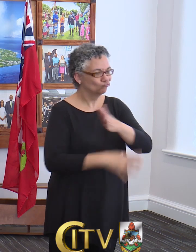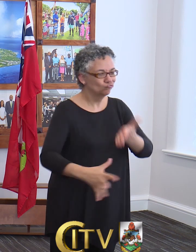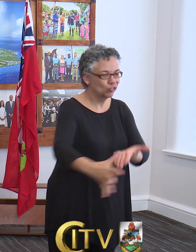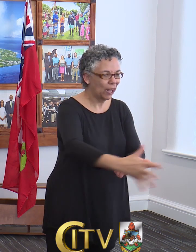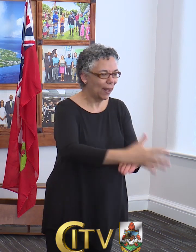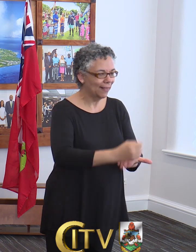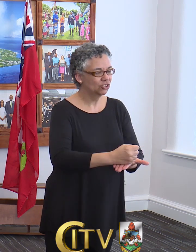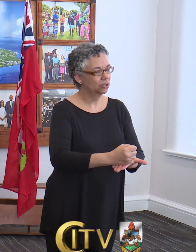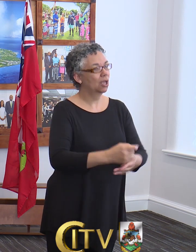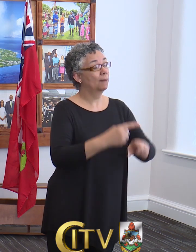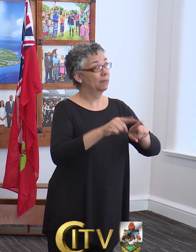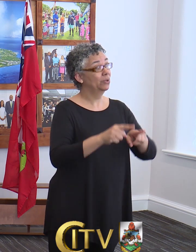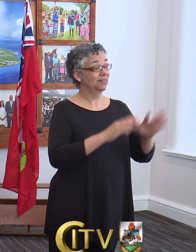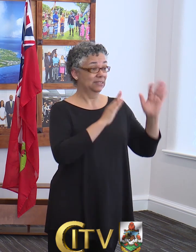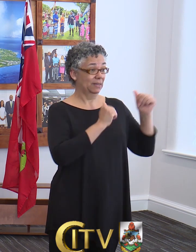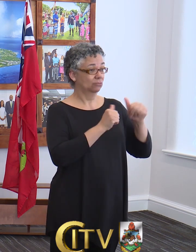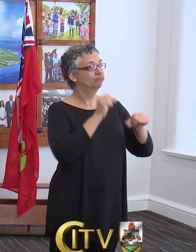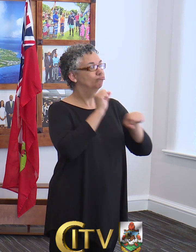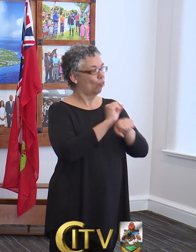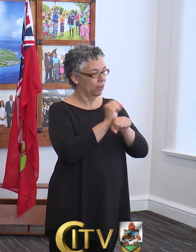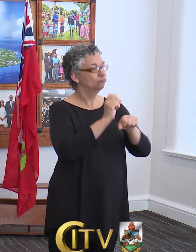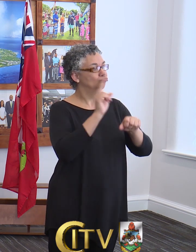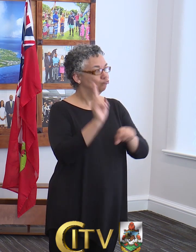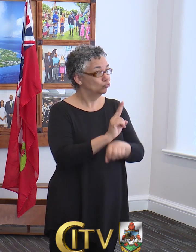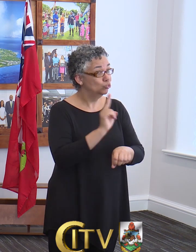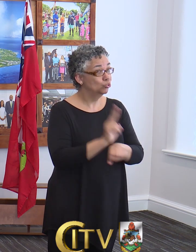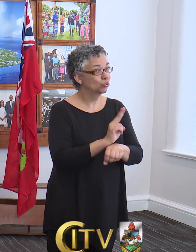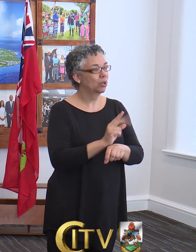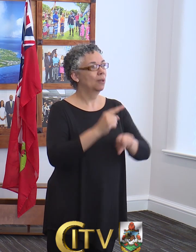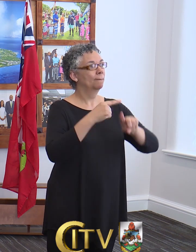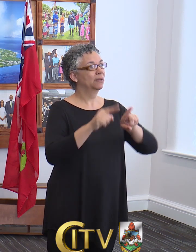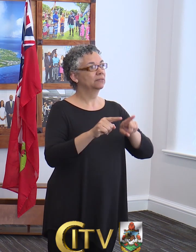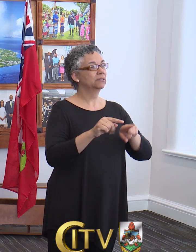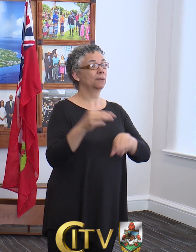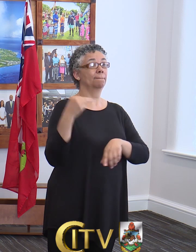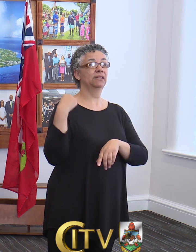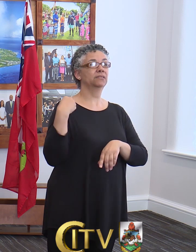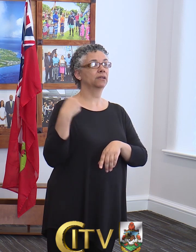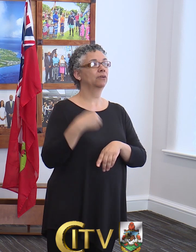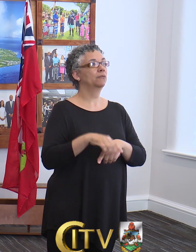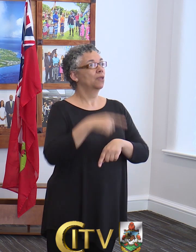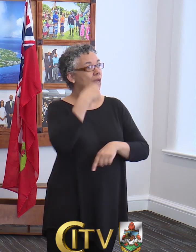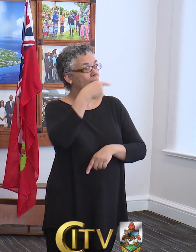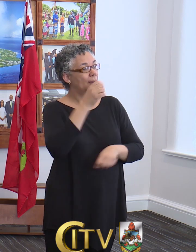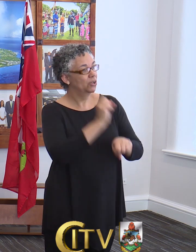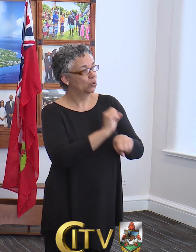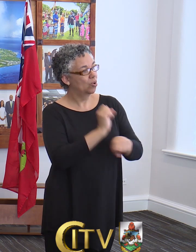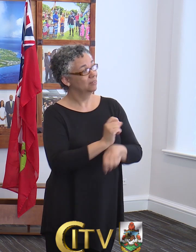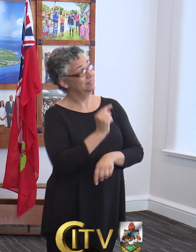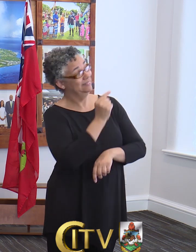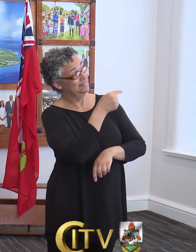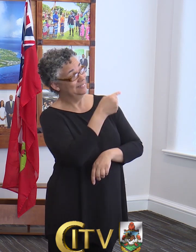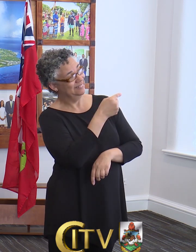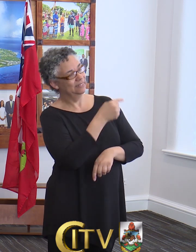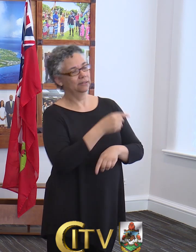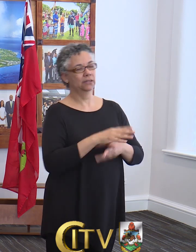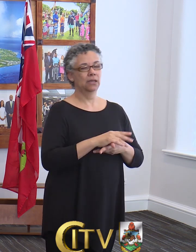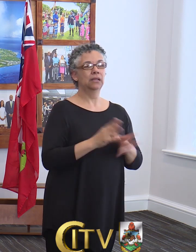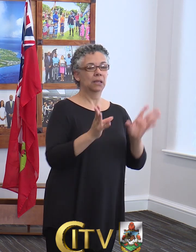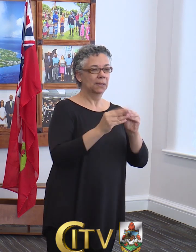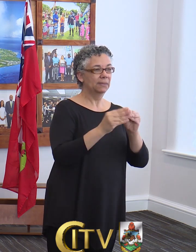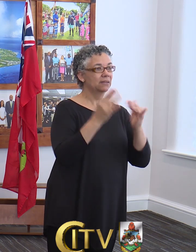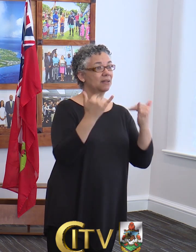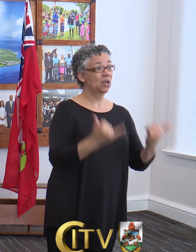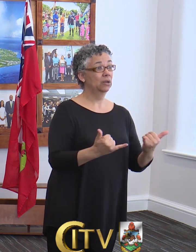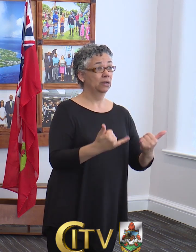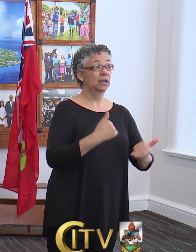continue to operate normally, but the Minister of Public Works is currently at a meeting at the Marsh Folly facility, and I'll